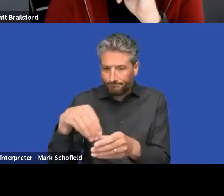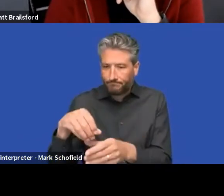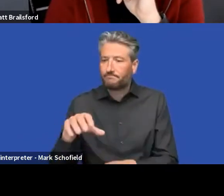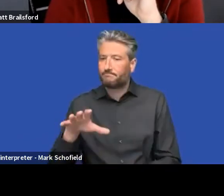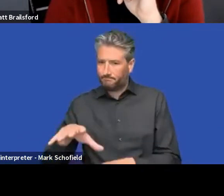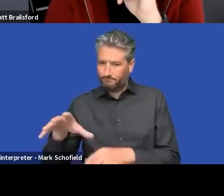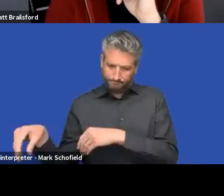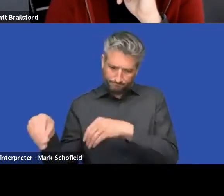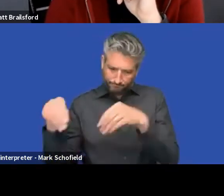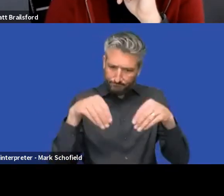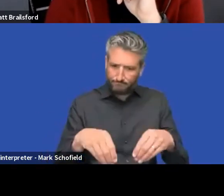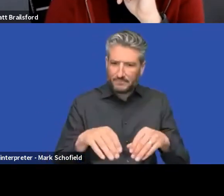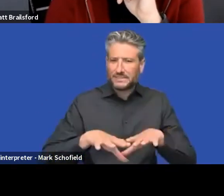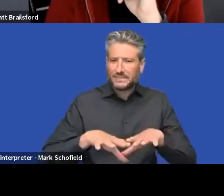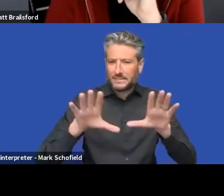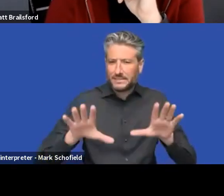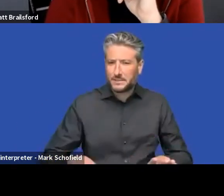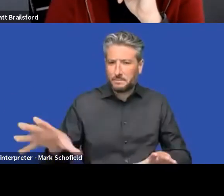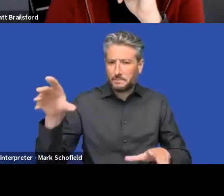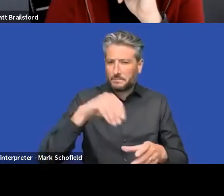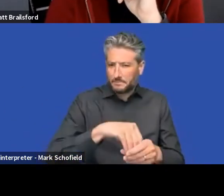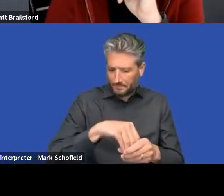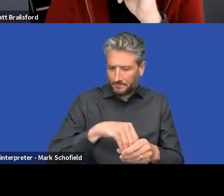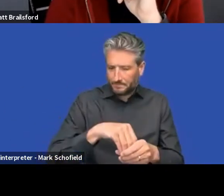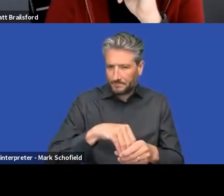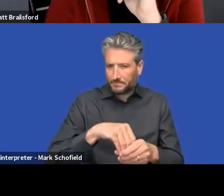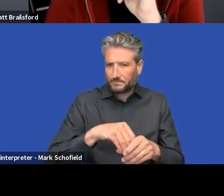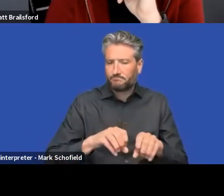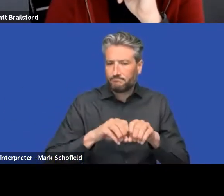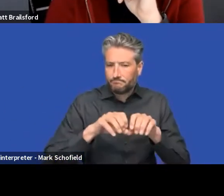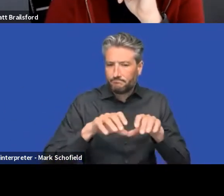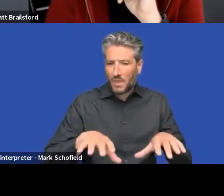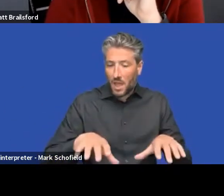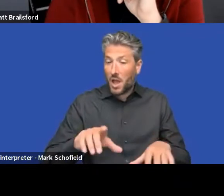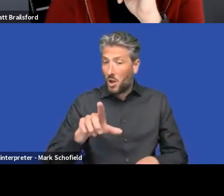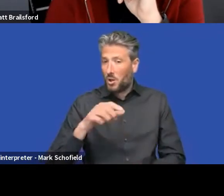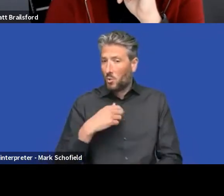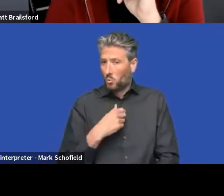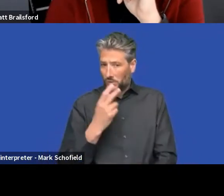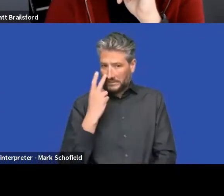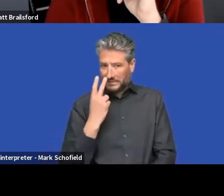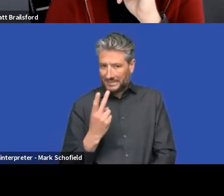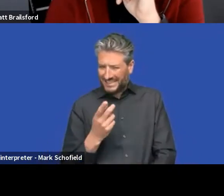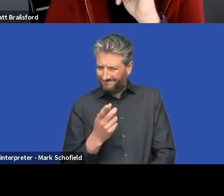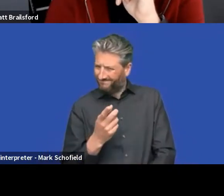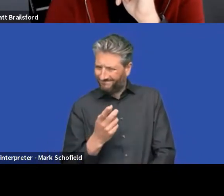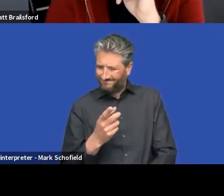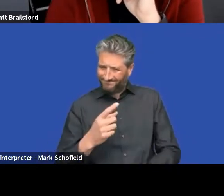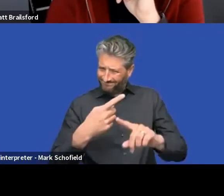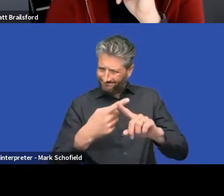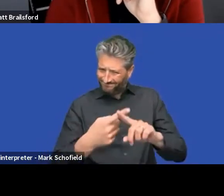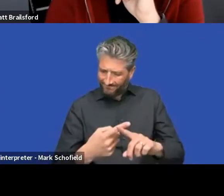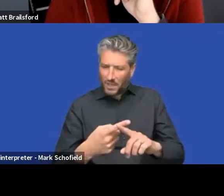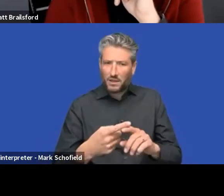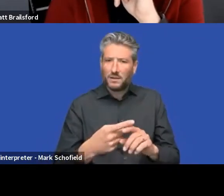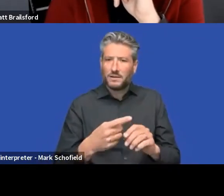the overview of them, we can see that some of them doesn't use the right spacing or the right colors in the right way. But now that we are